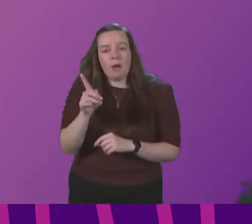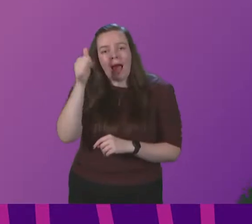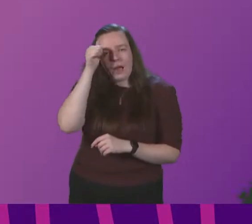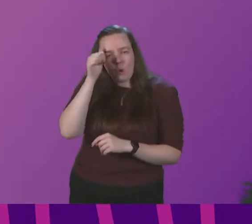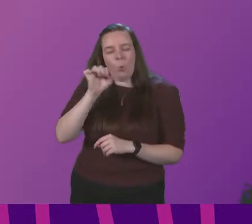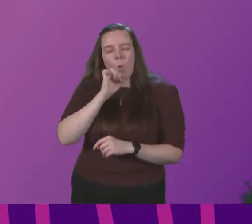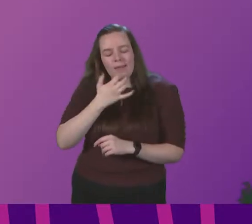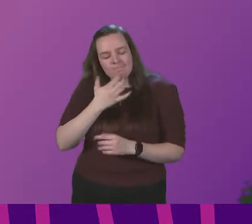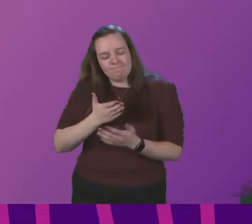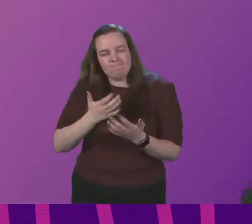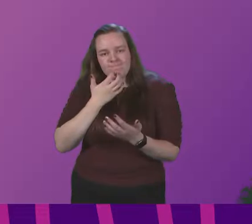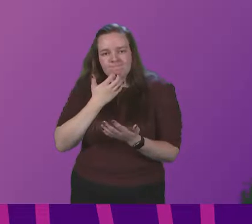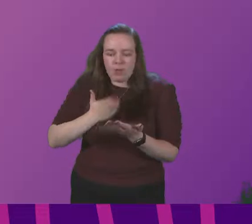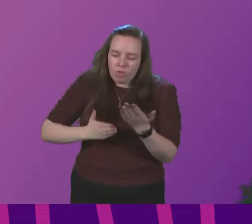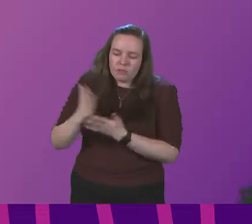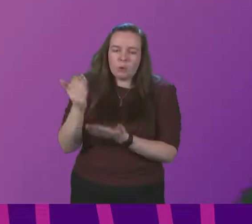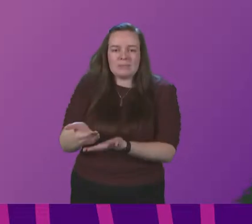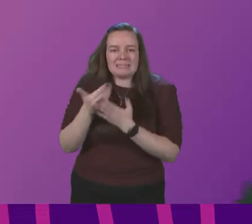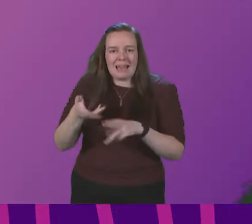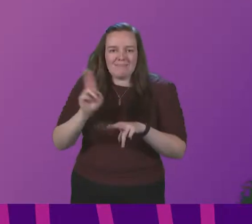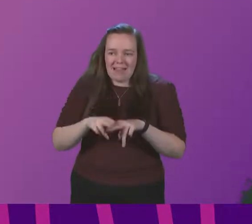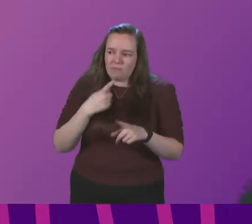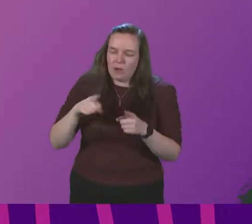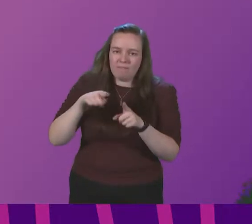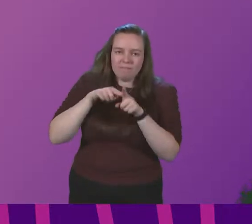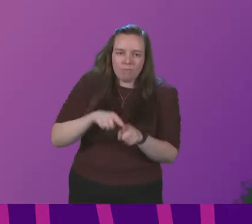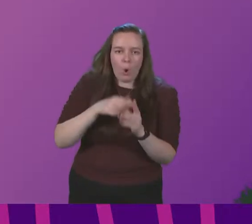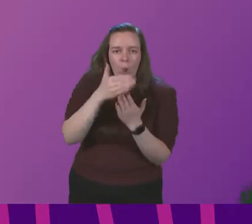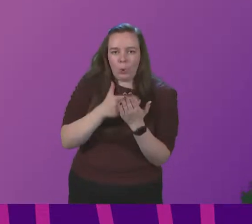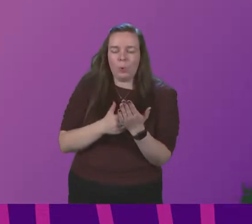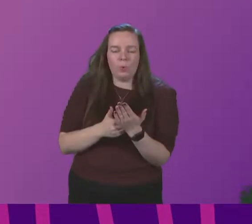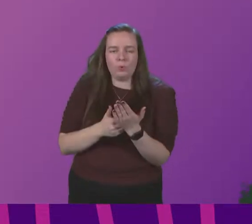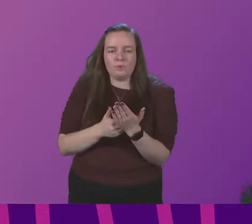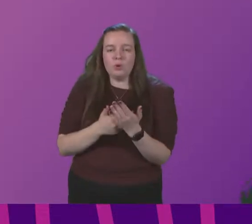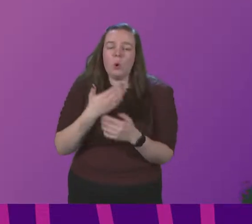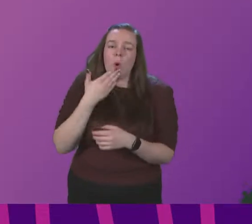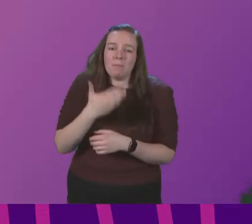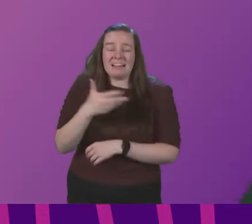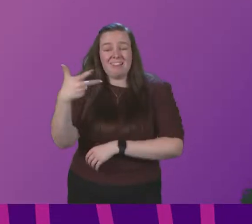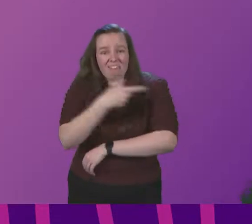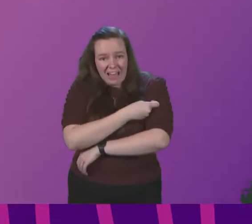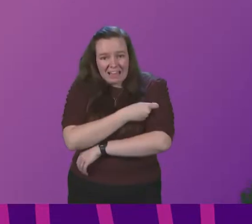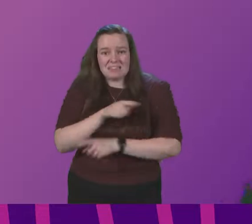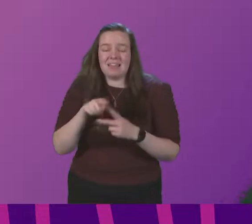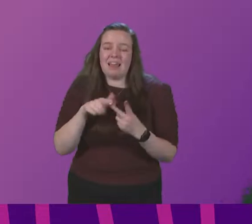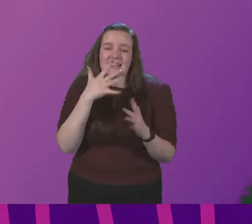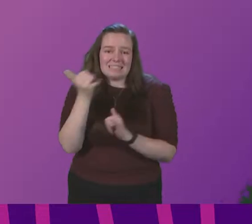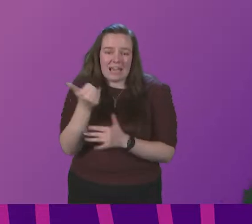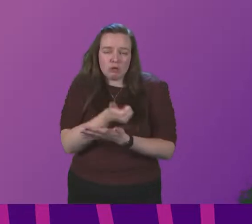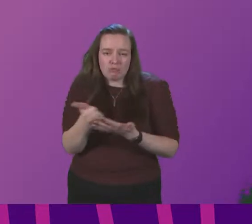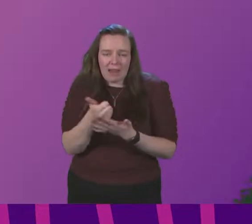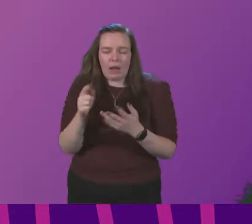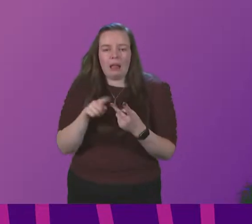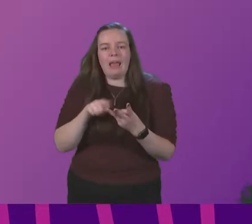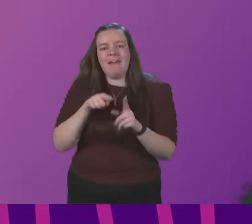get through it more safely if we do right by each other, as we have done all along. So please get vaccinated, test regularly and